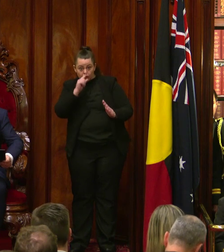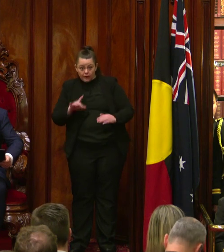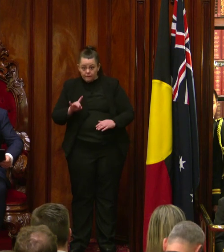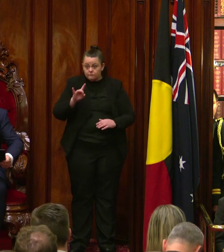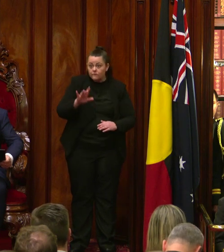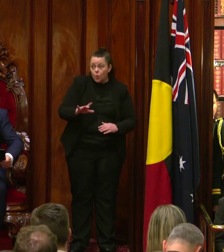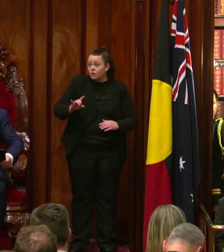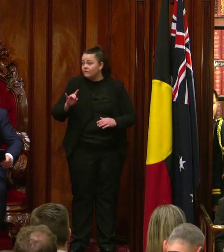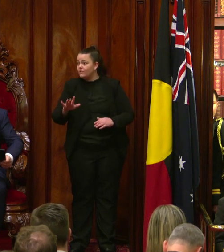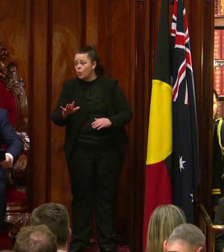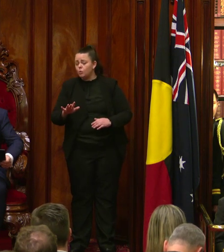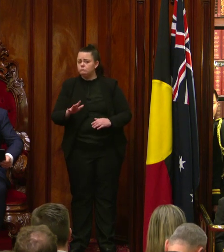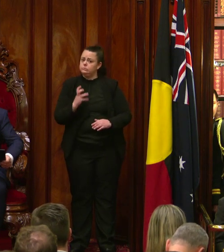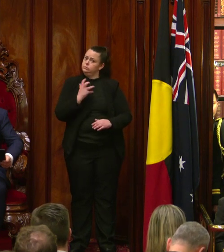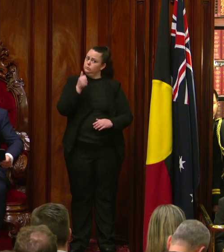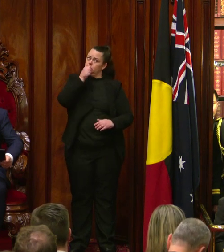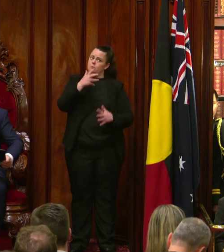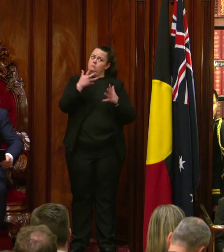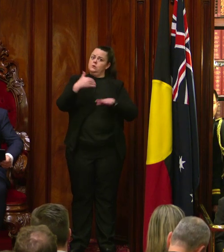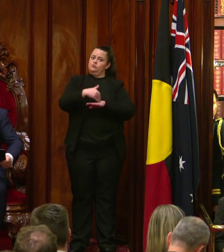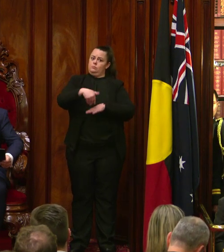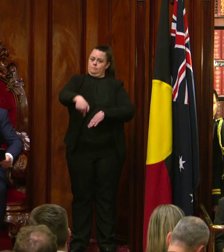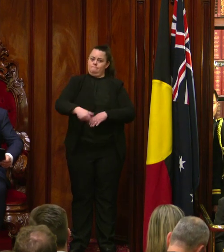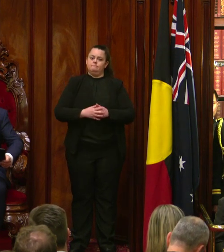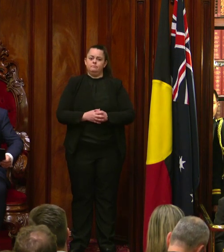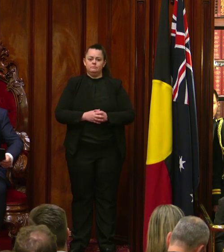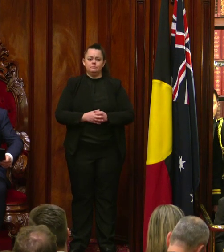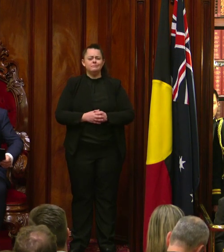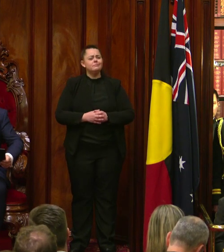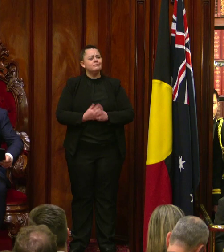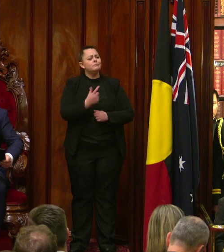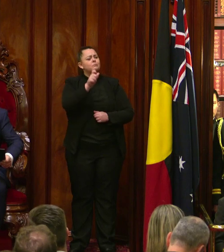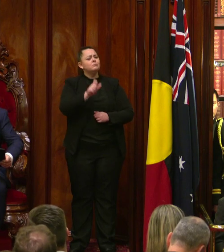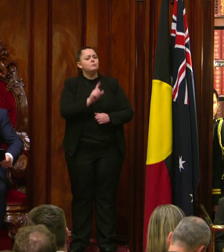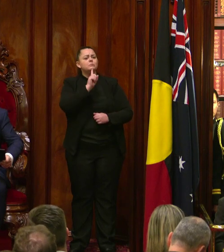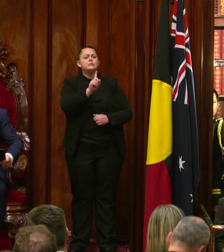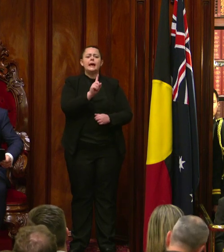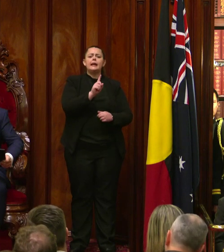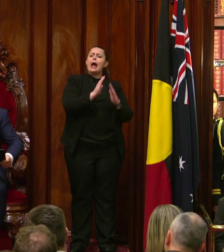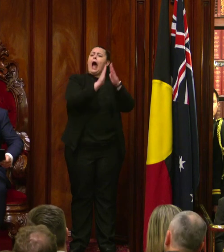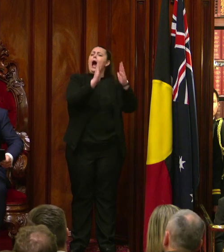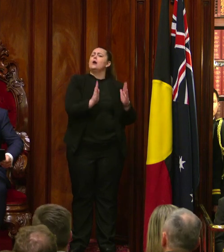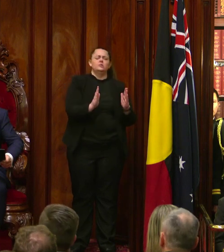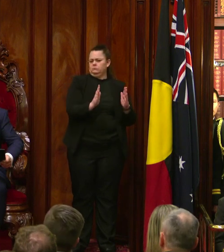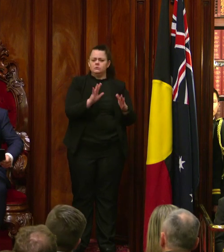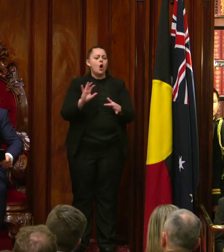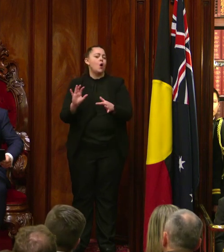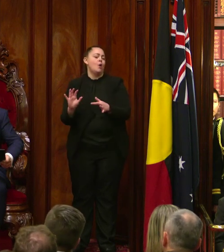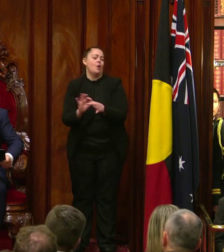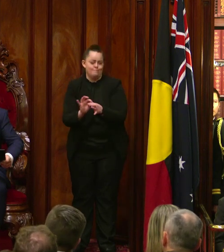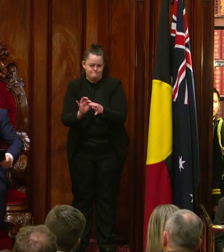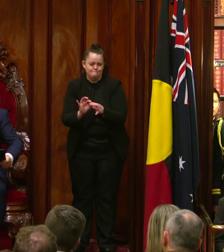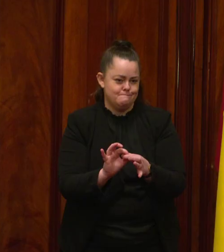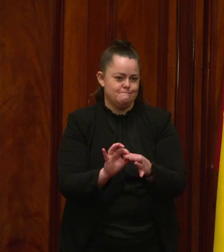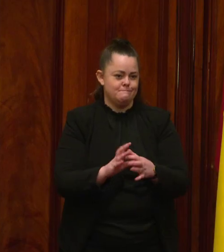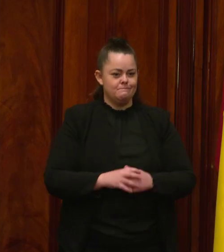stakes are high. Somebody said, it's not a house, it's a home. A home implies security and stability.